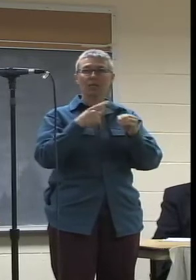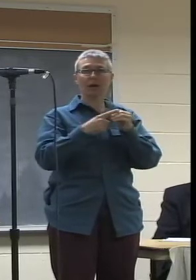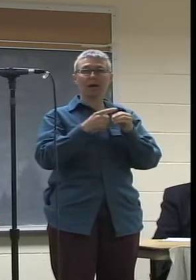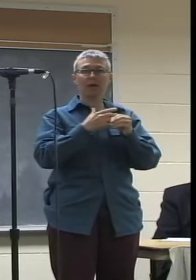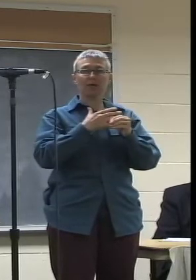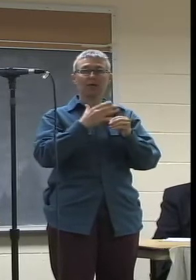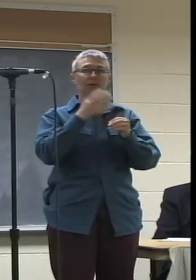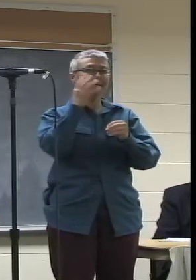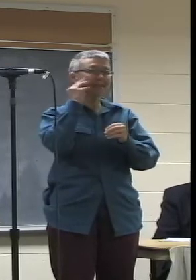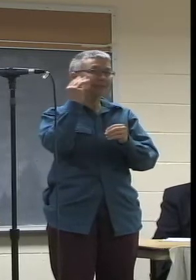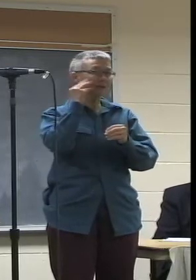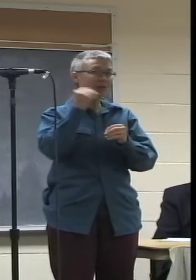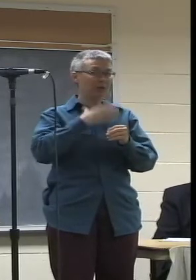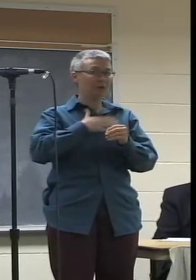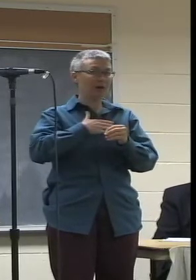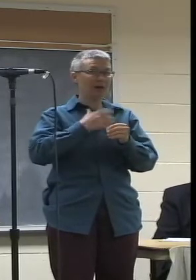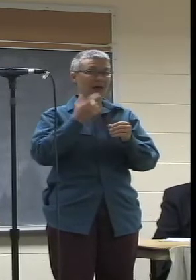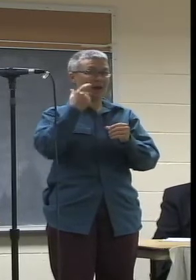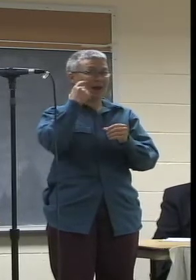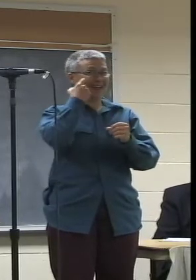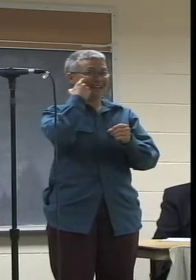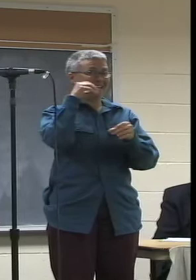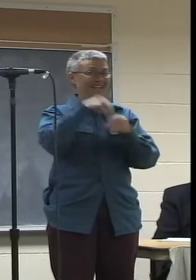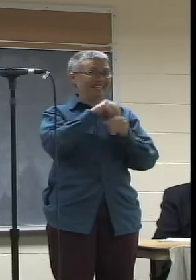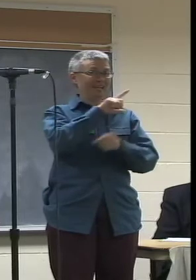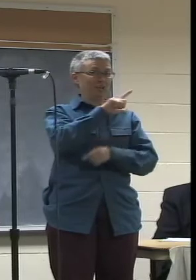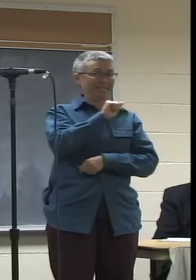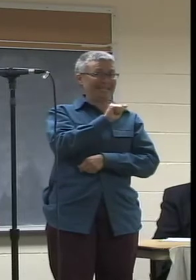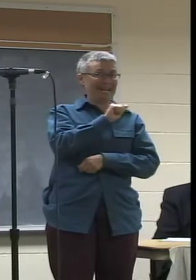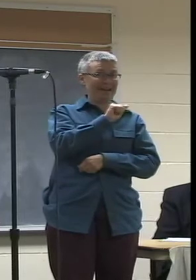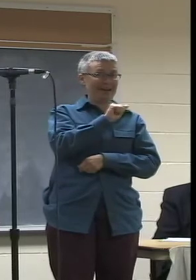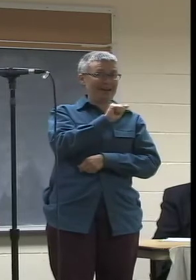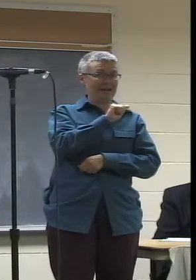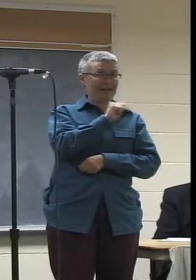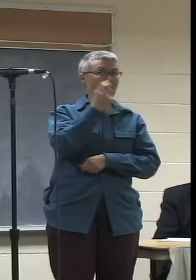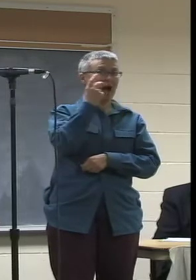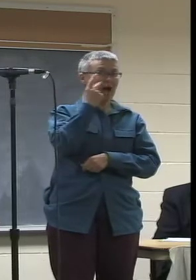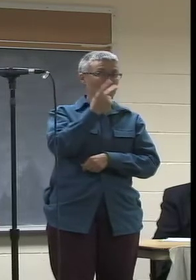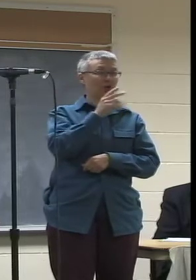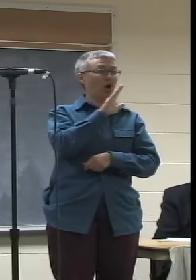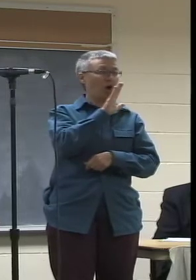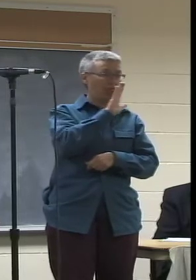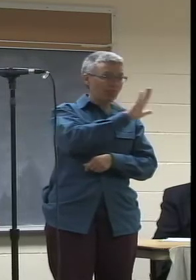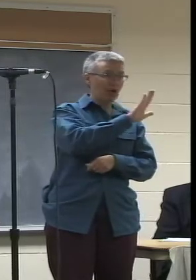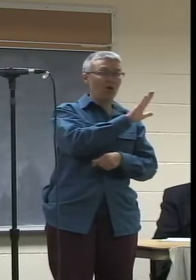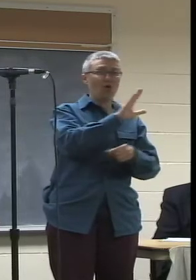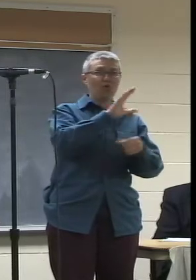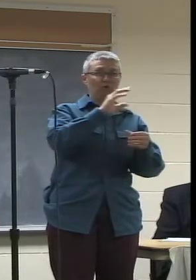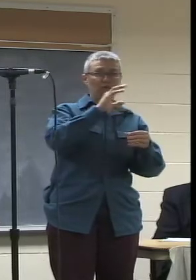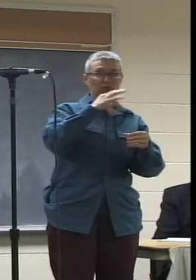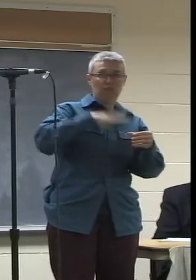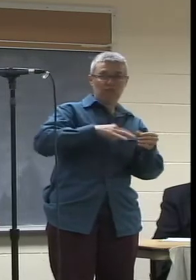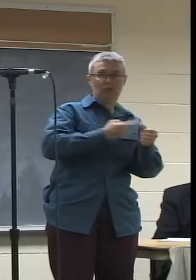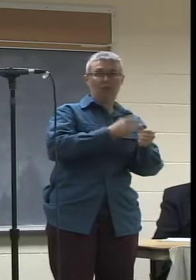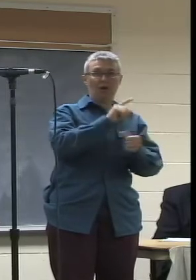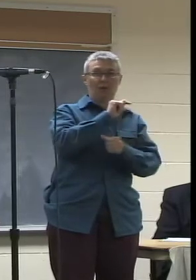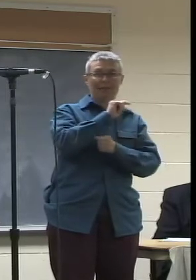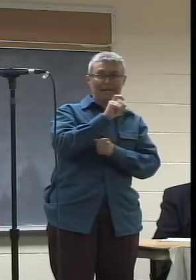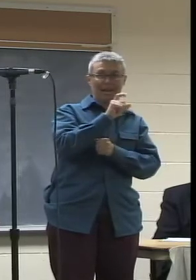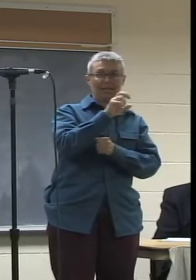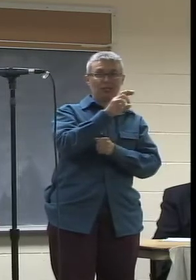experience because I actually just came from Louisiana, where I've seen firsthand those tax credits, along with infrastructure,